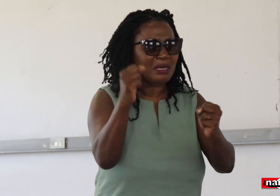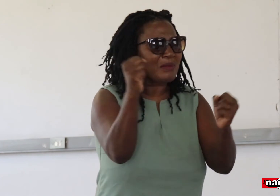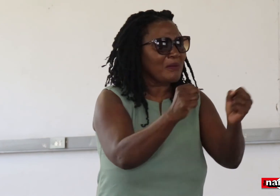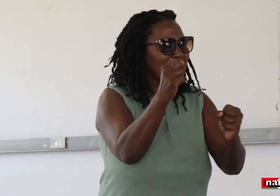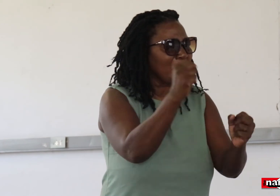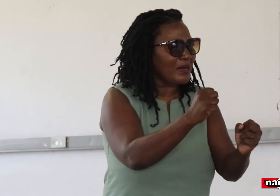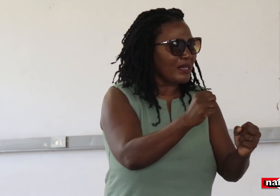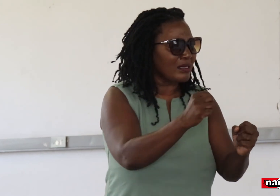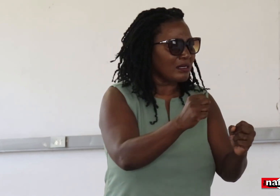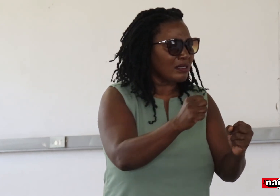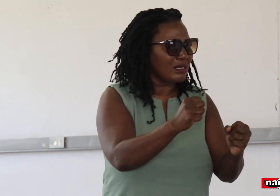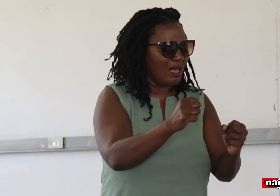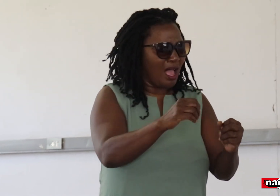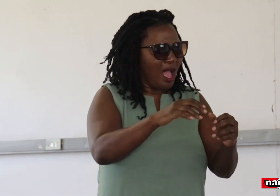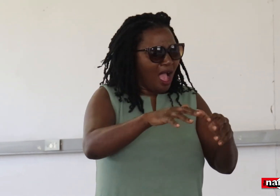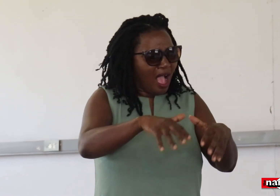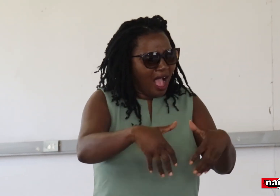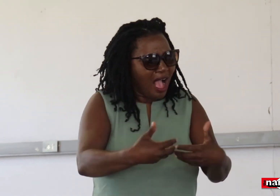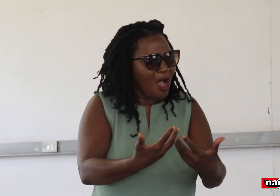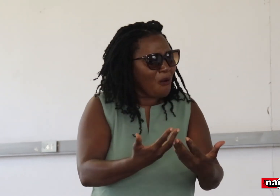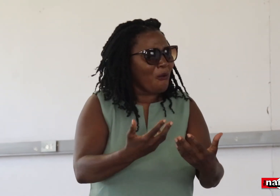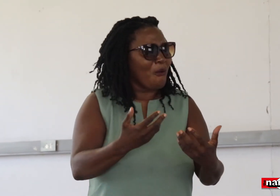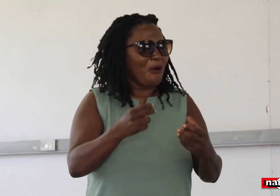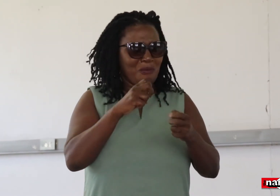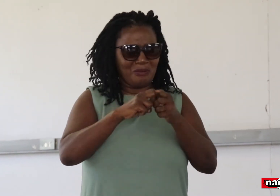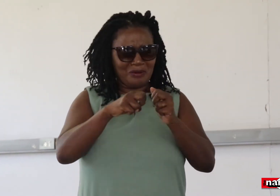For us to detect who is supposed to be employed there.